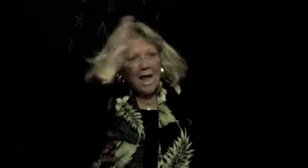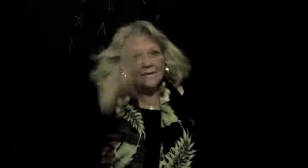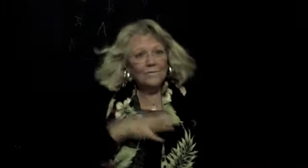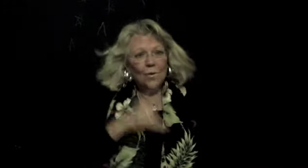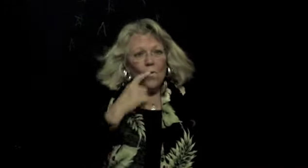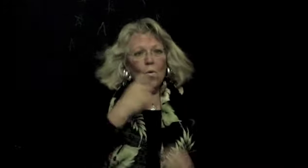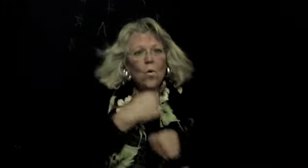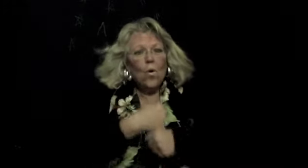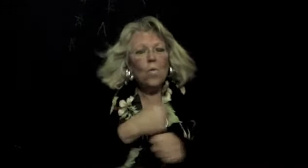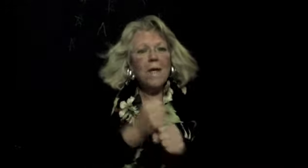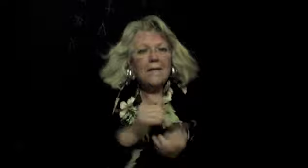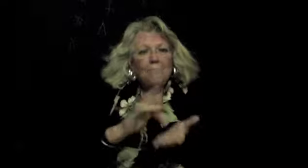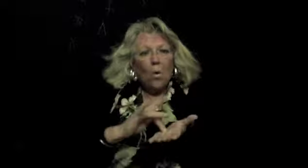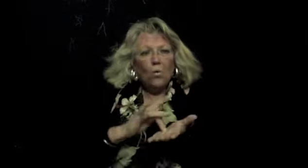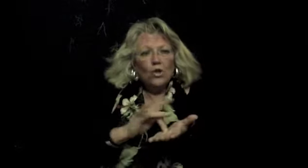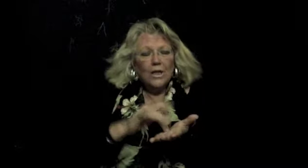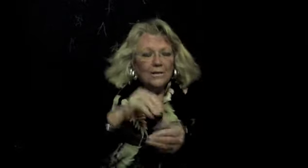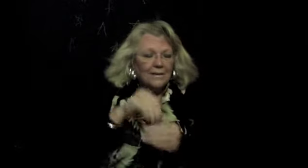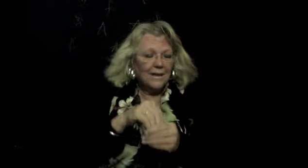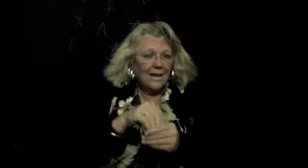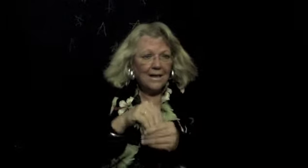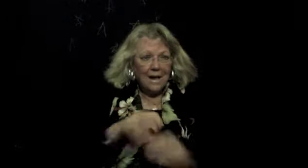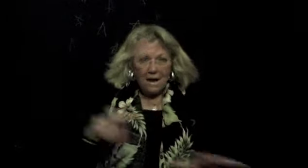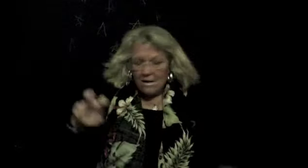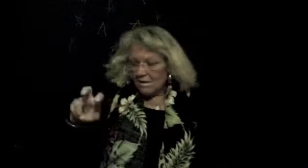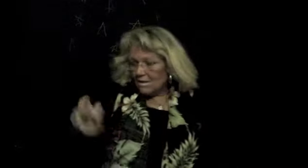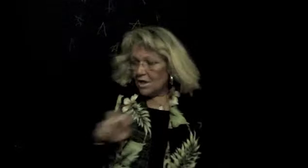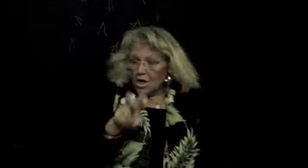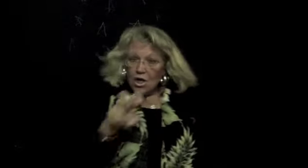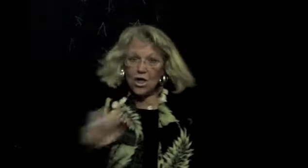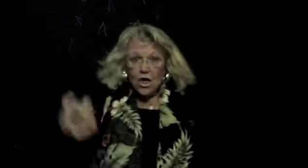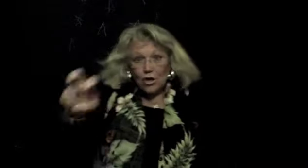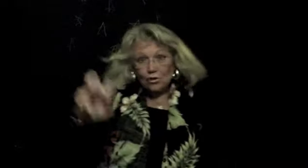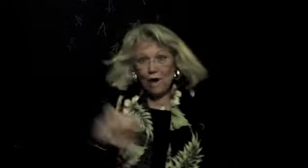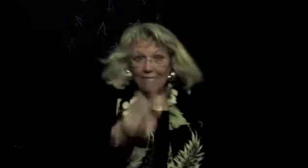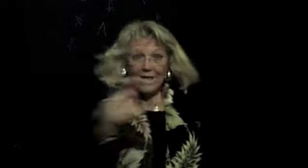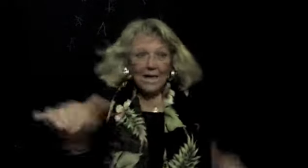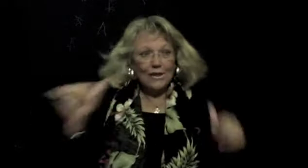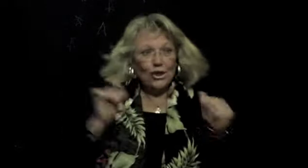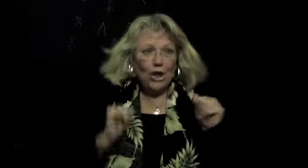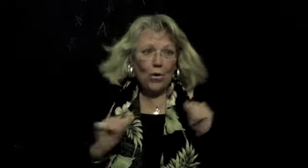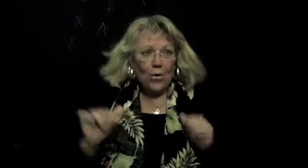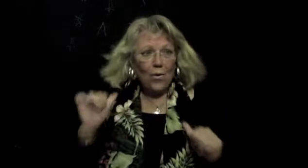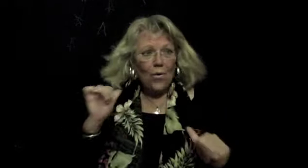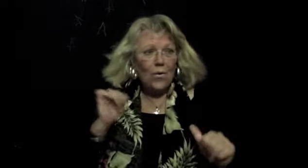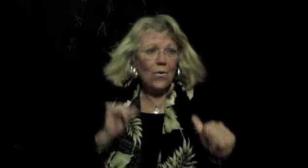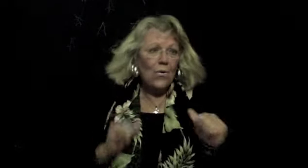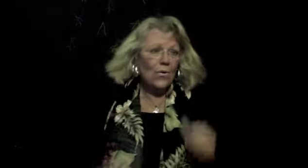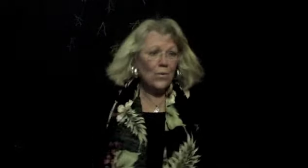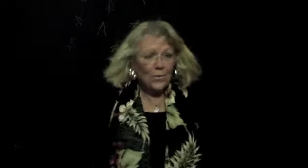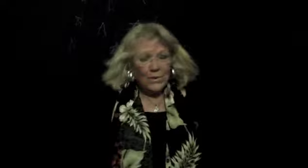who makes potions and I travel and show I